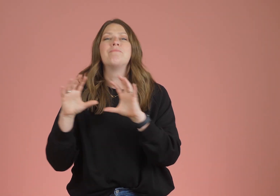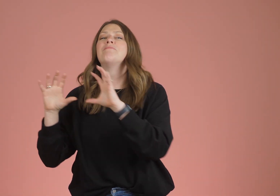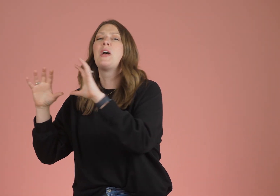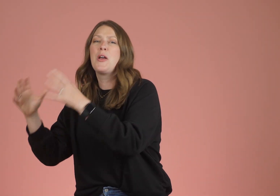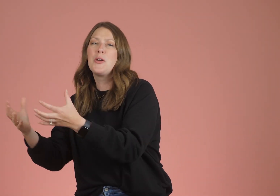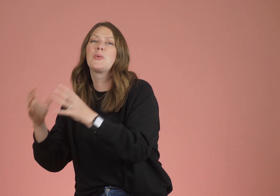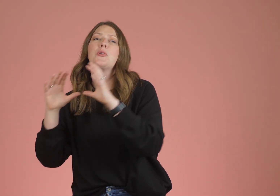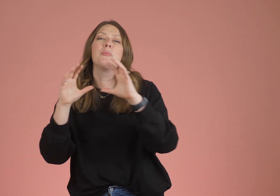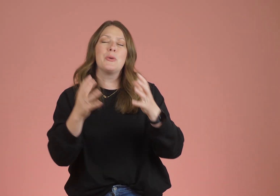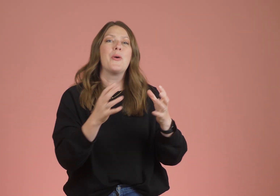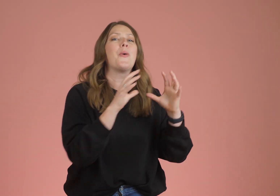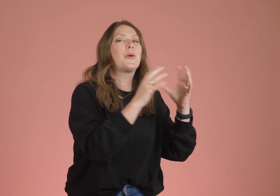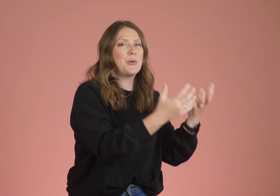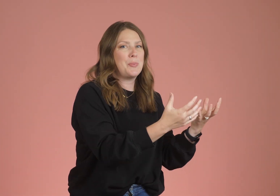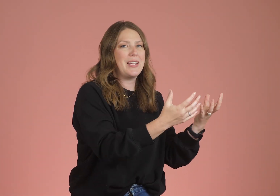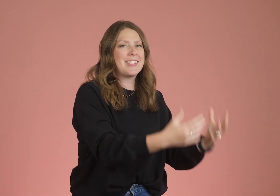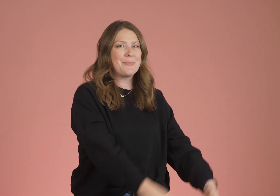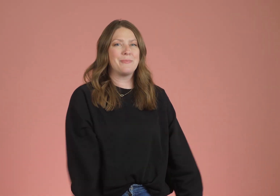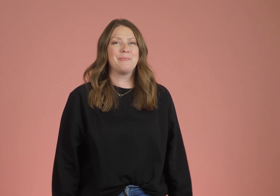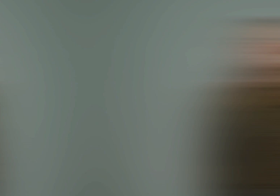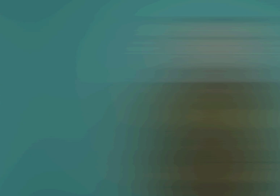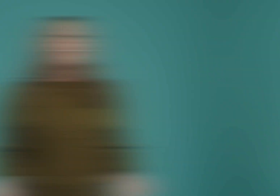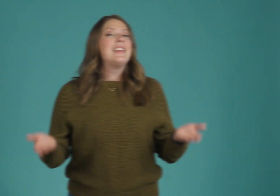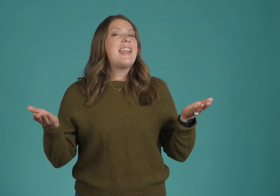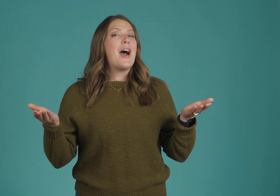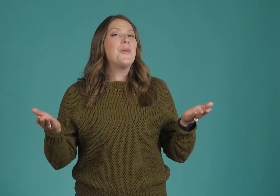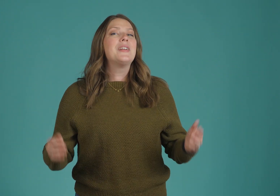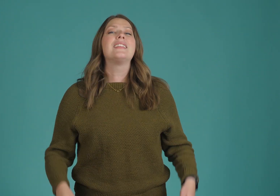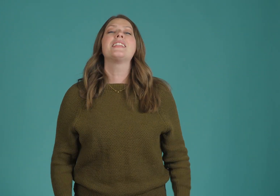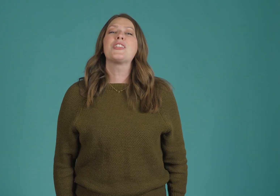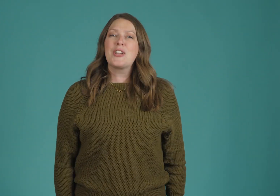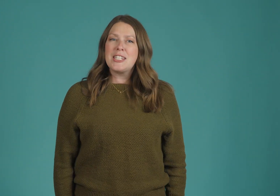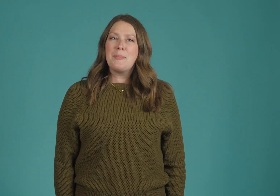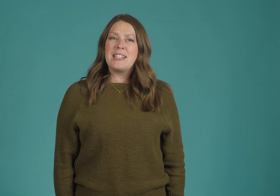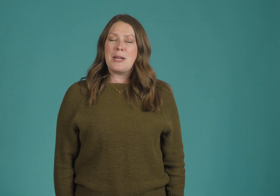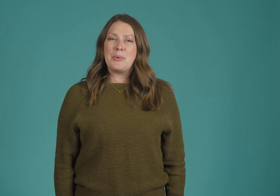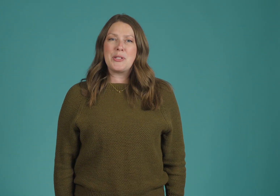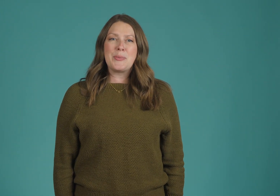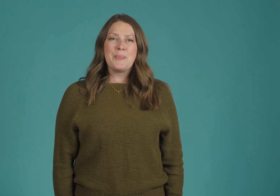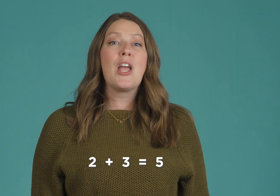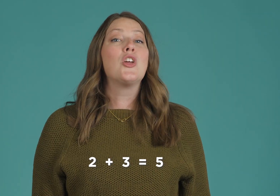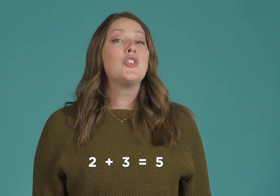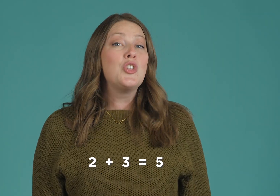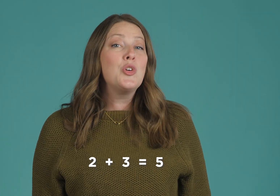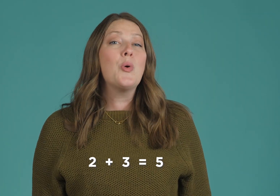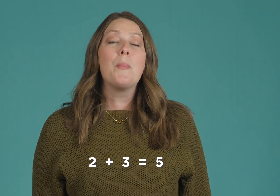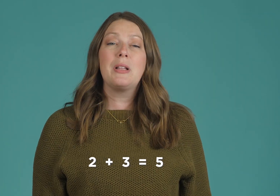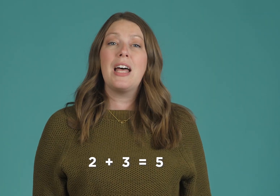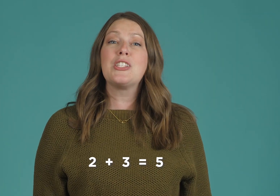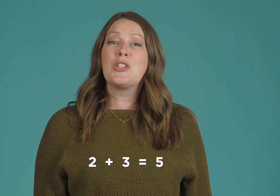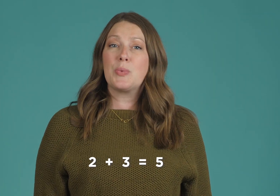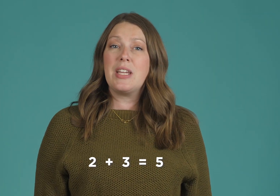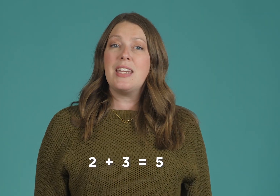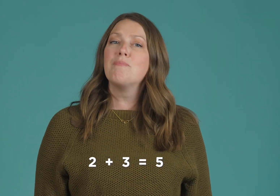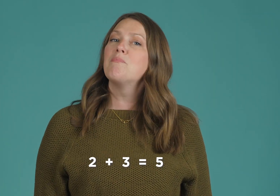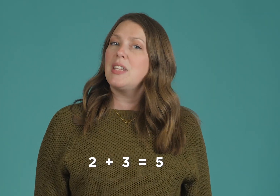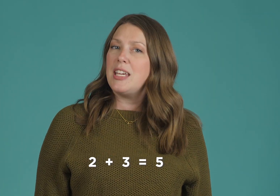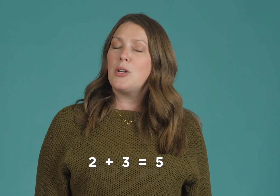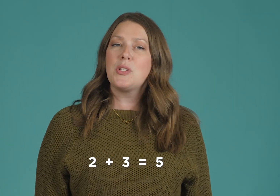group, or groupings. Now let's look at some examples. 2 plus 3 equals